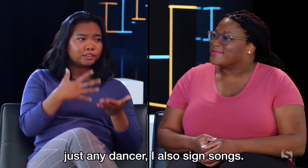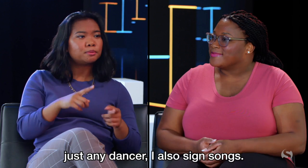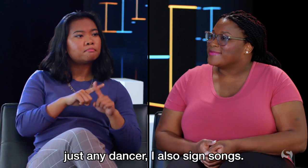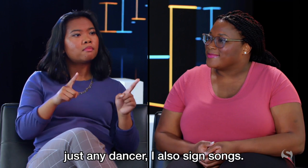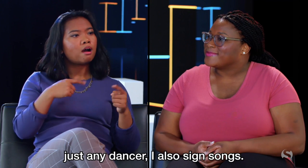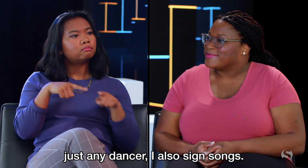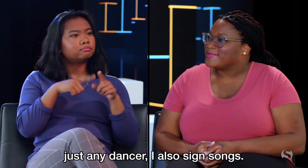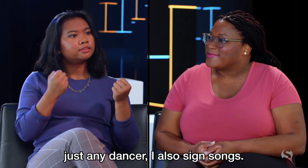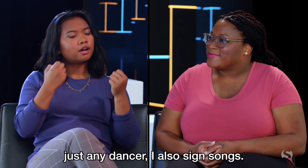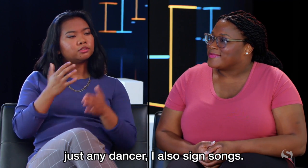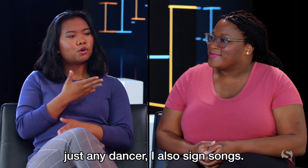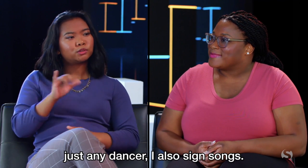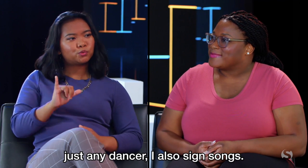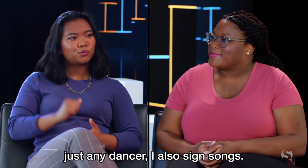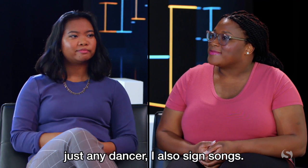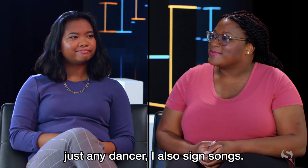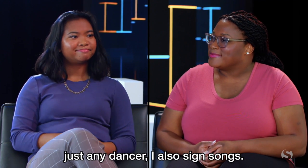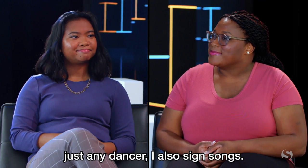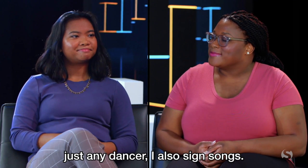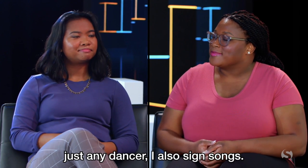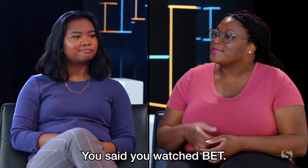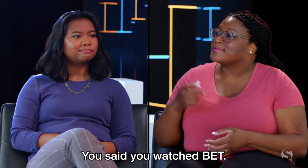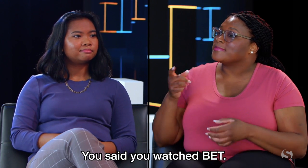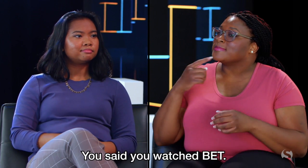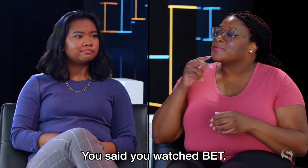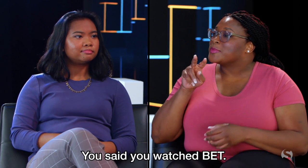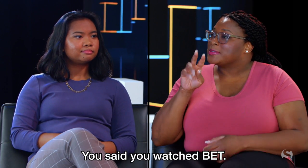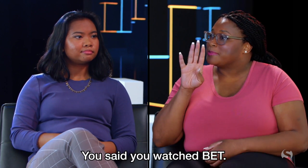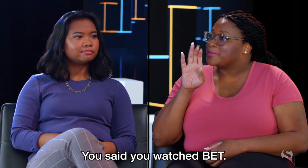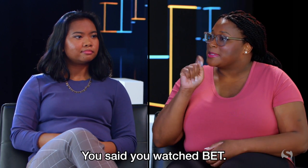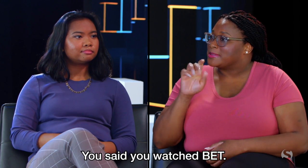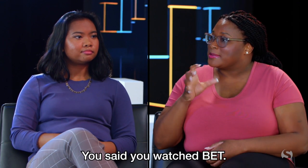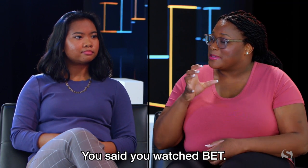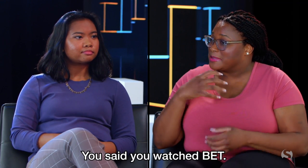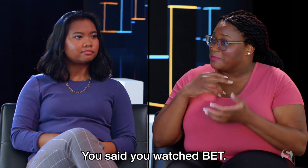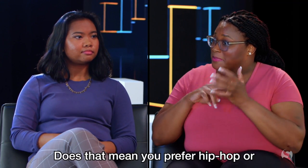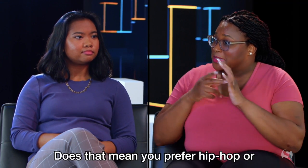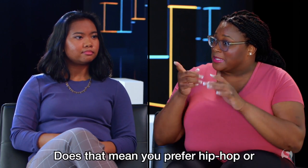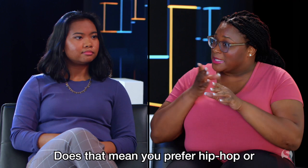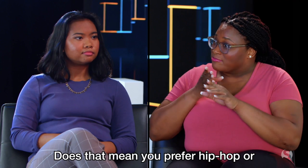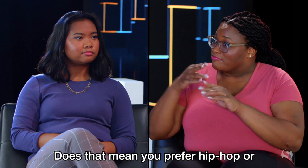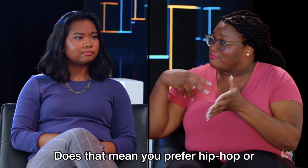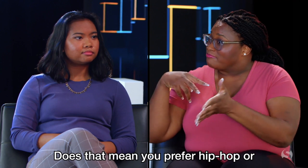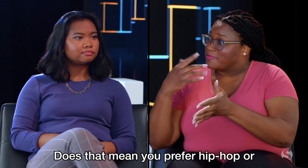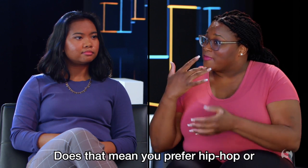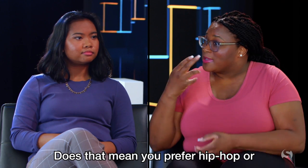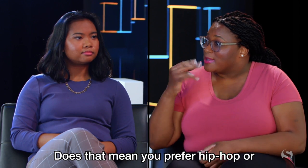I'm a dancer. But I'm not just any dancer. I also sign songs. You said you watched BET. Does that mean you prefer hip-hop,